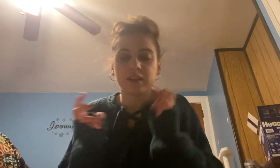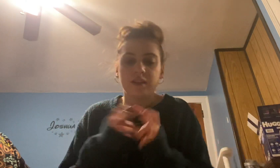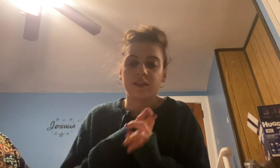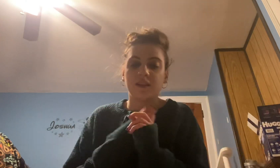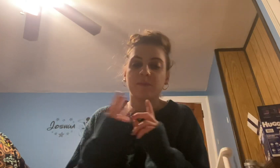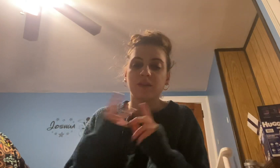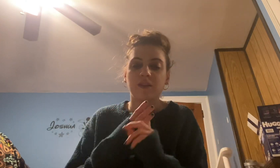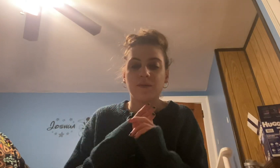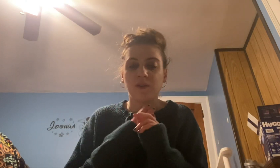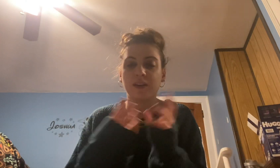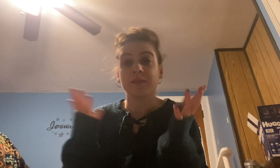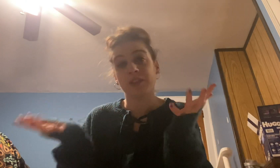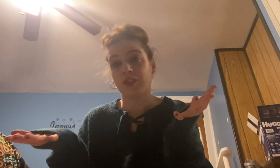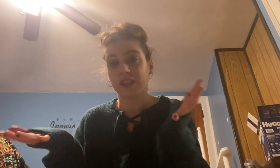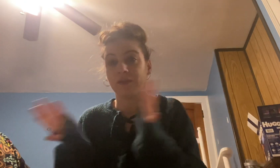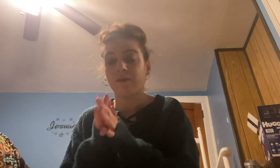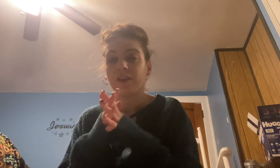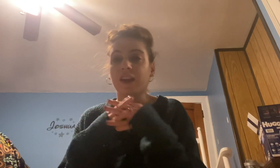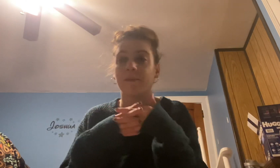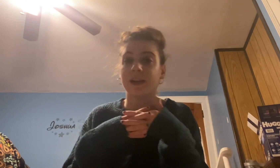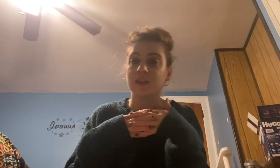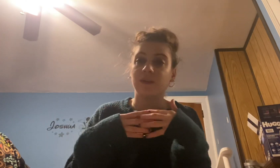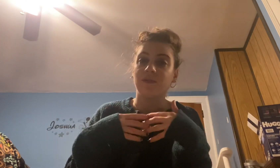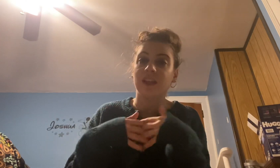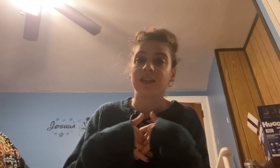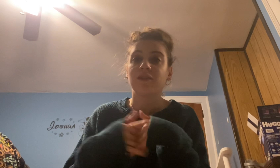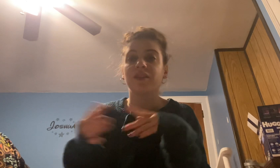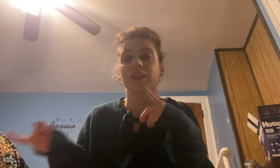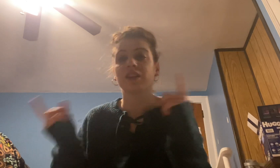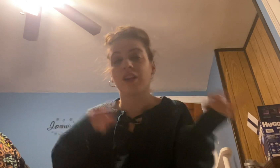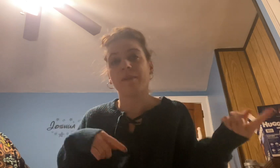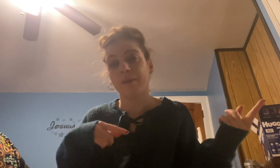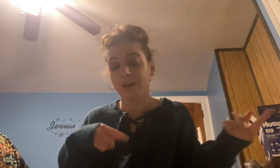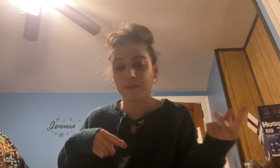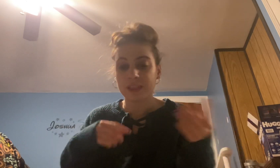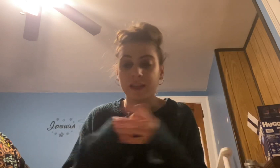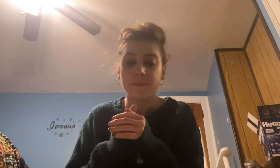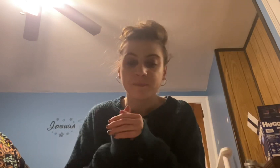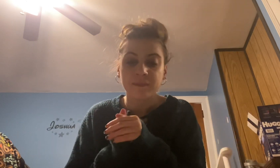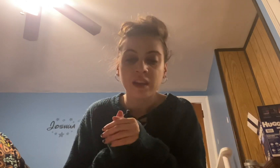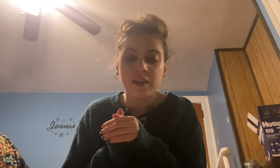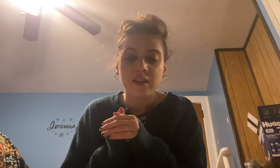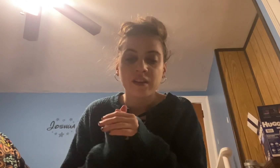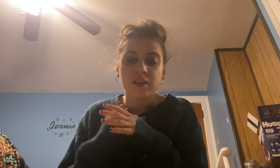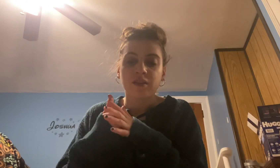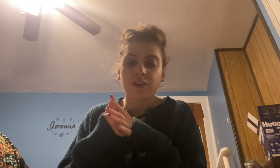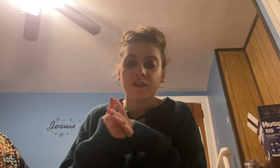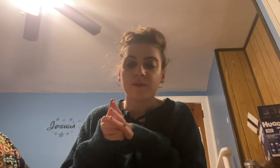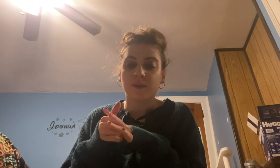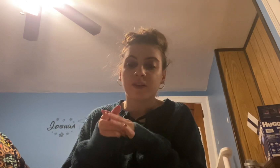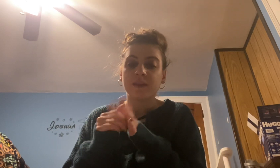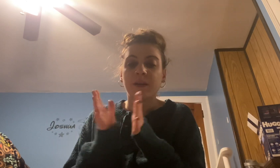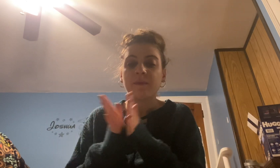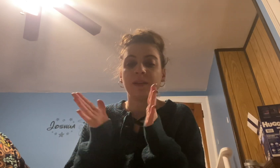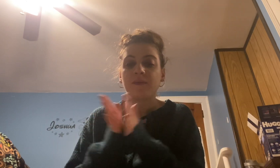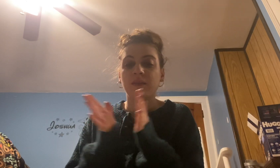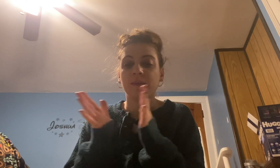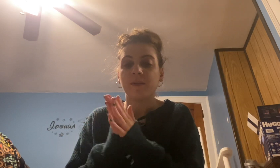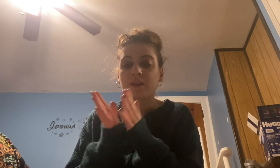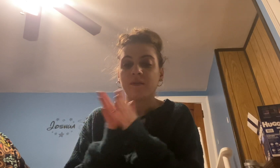Number 34 is Mistress of Evil, again by Serena Valentino. This is all about Malficent. 34 is probably my favorite book of